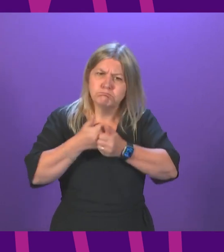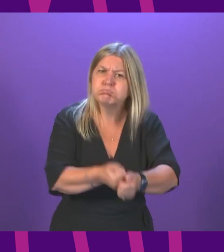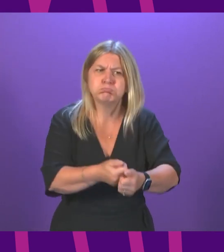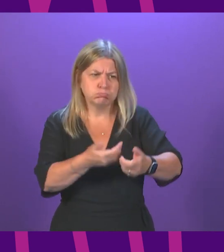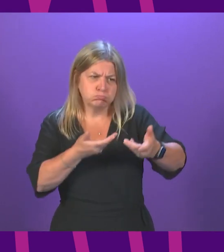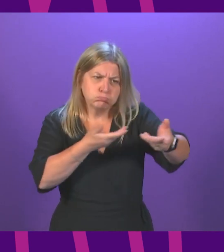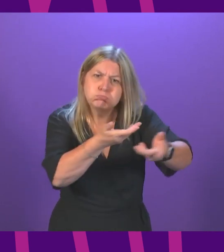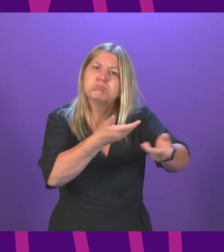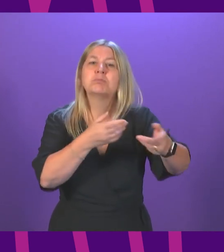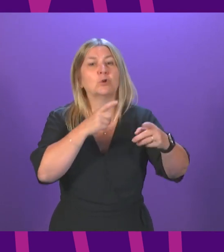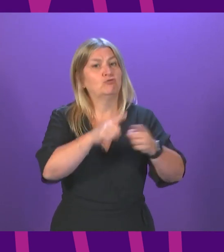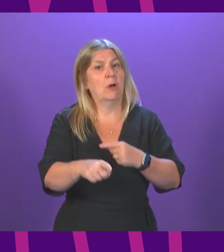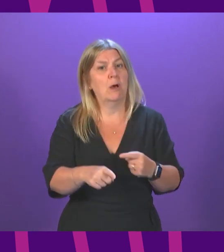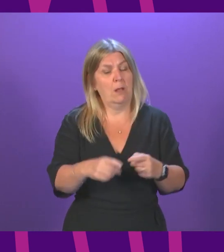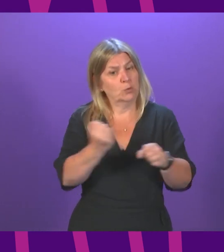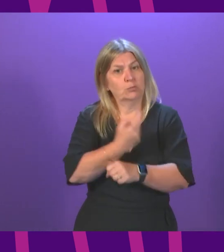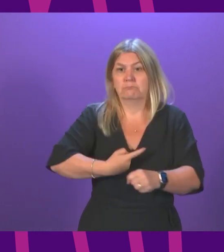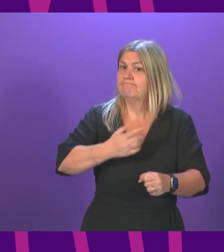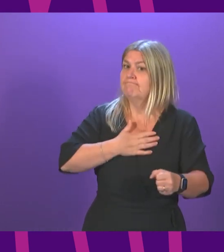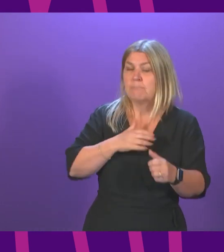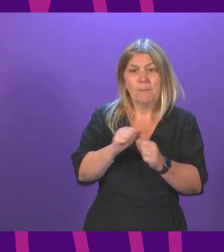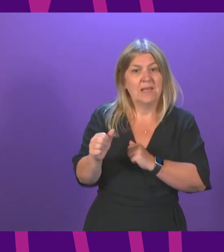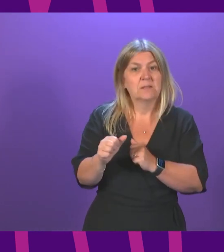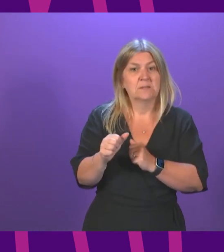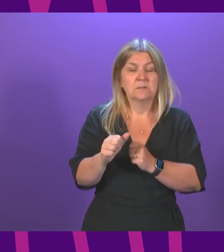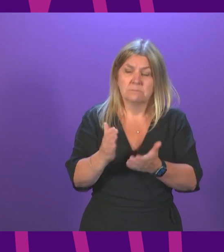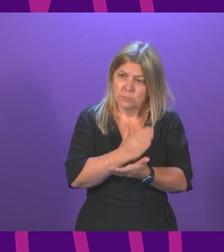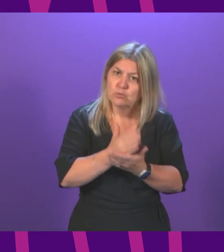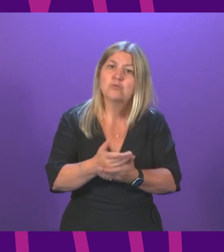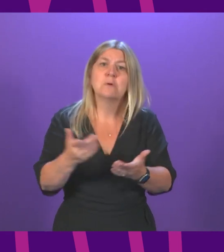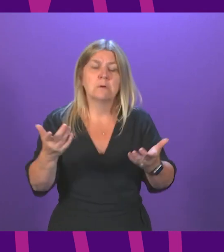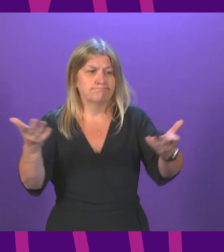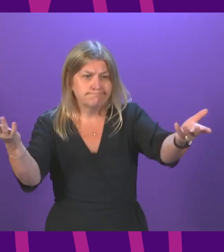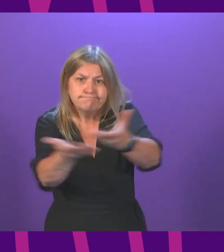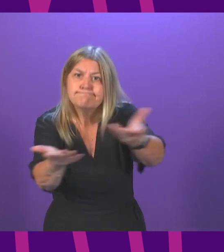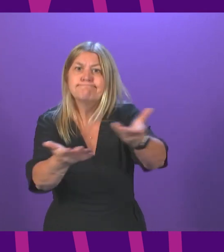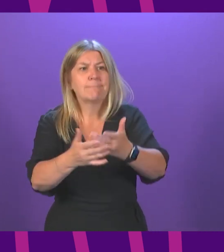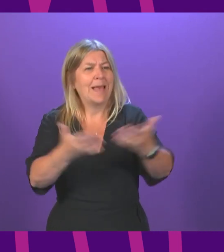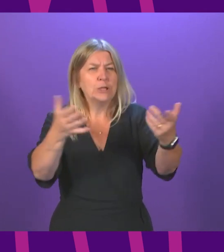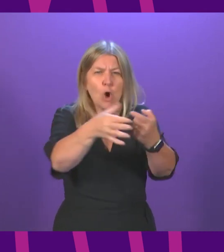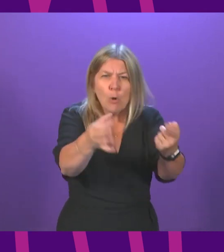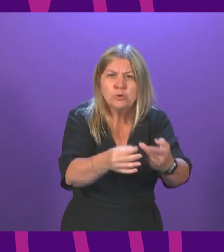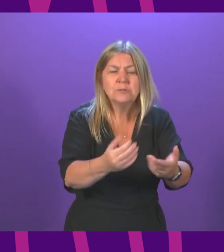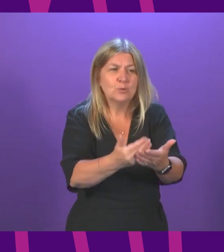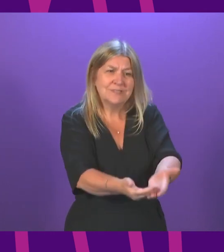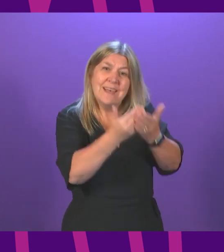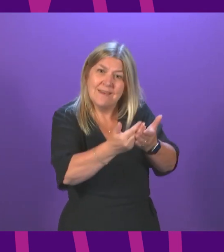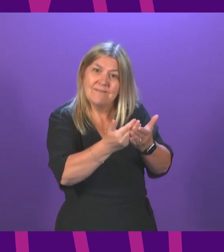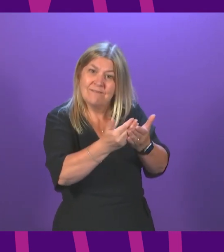we possibly can. I will certainly do everything I can to make sure that any option there is to save